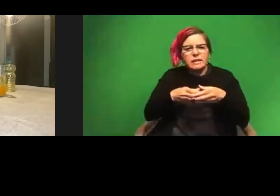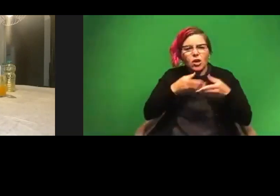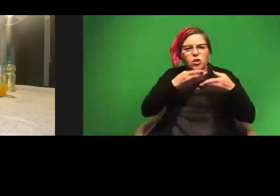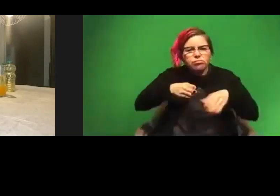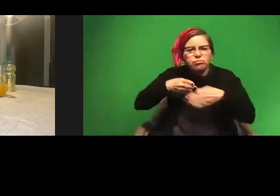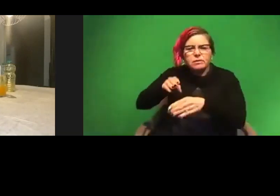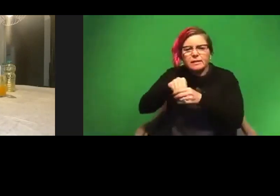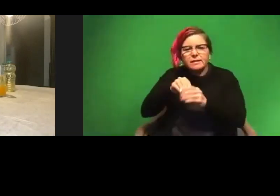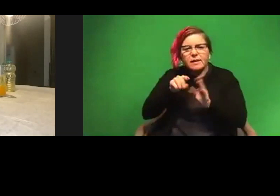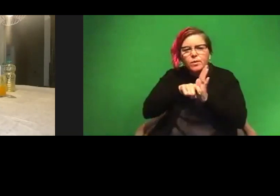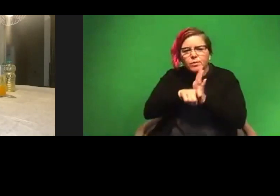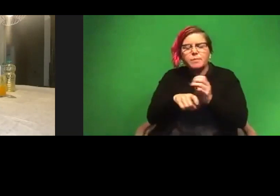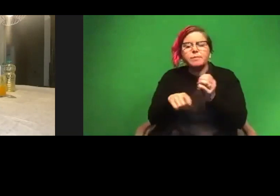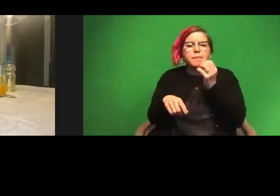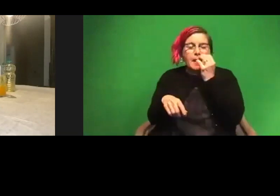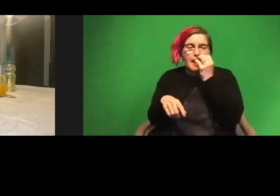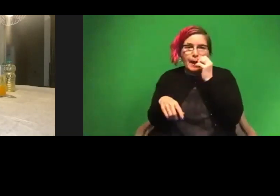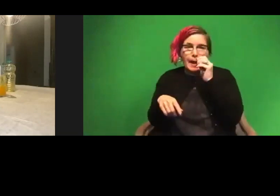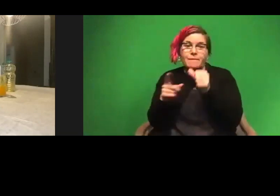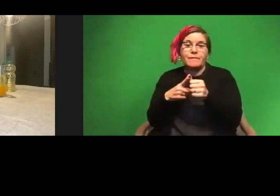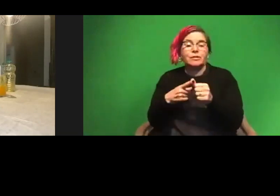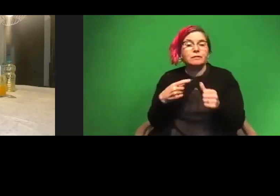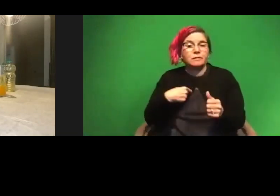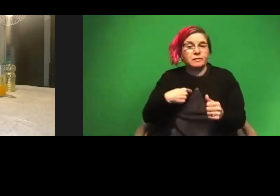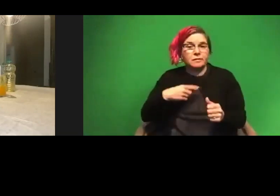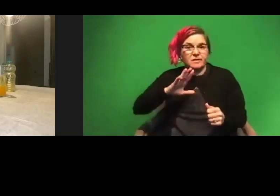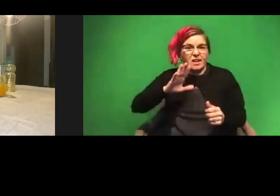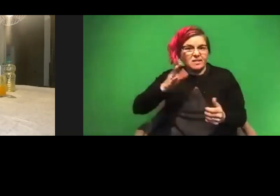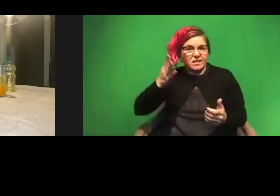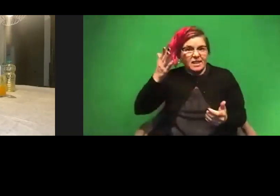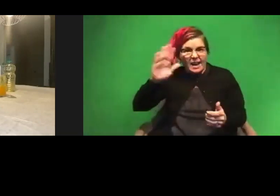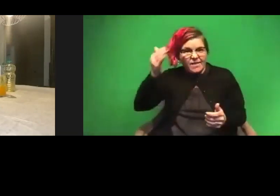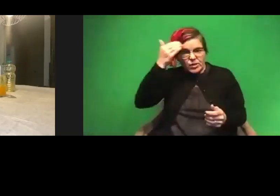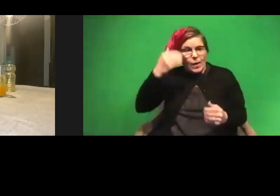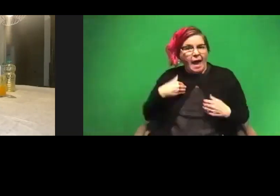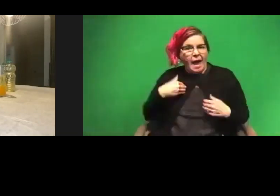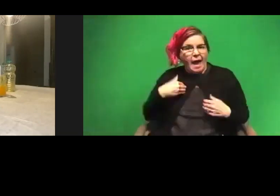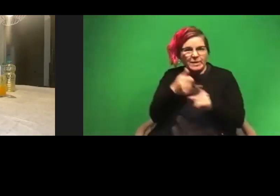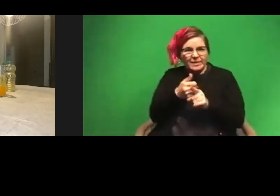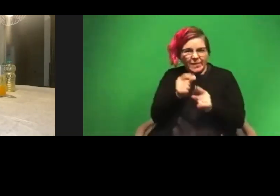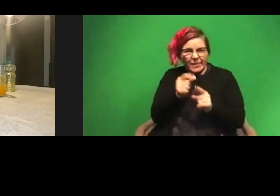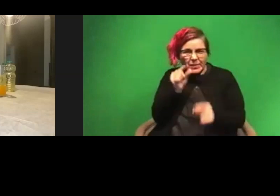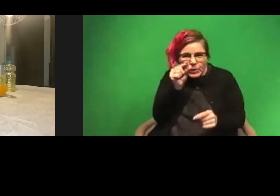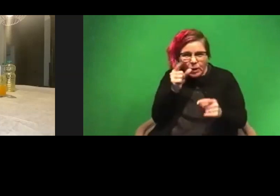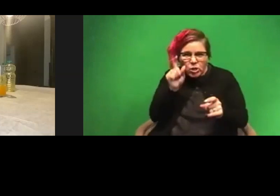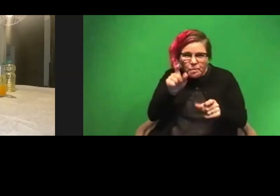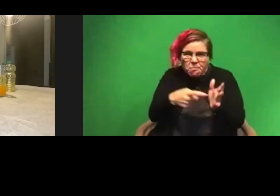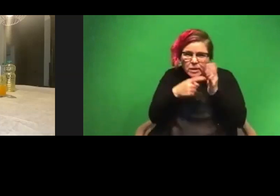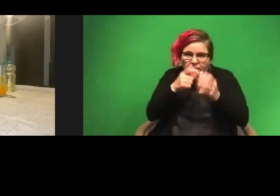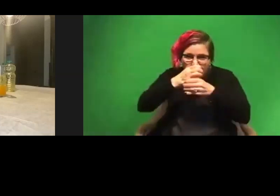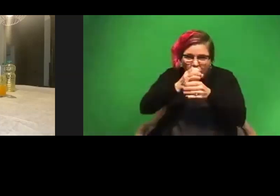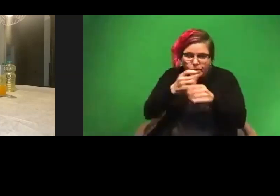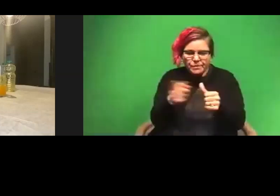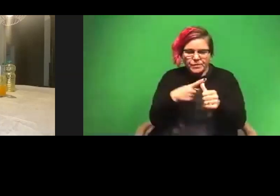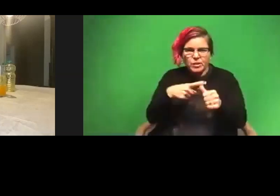And the first thing is like, I had never known there was even a microscopic worm. So, you know, I'm looking at these things for the first time and it